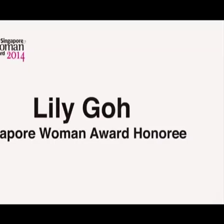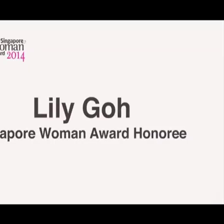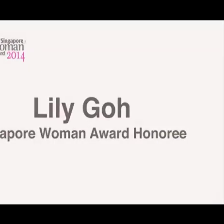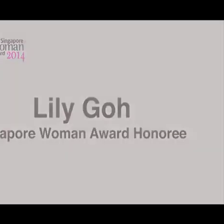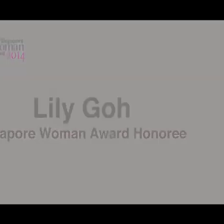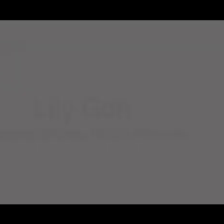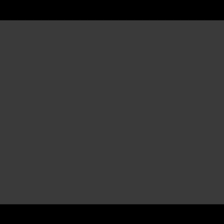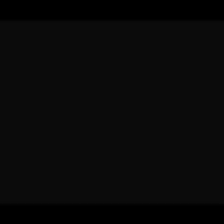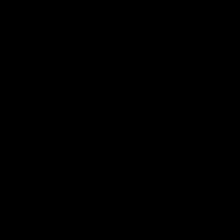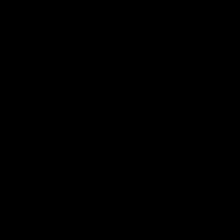You're Thank Thank Bye.